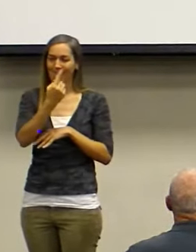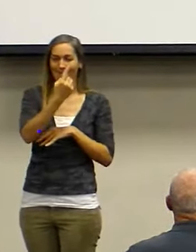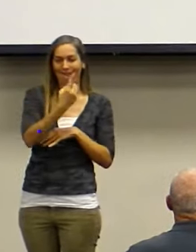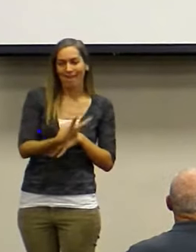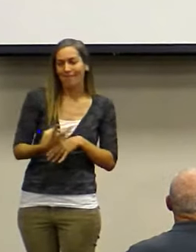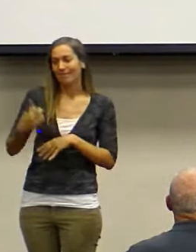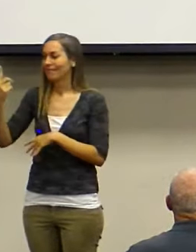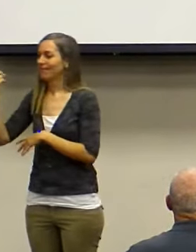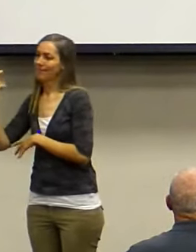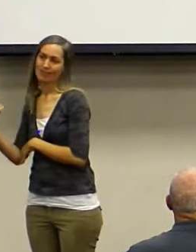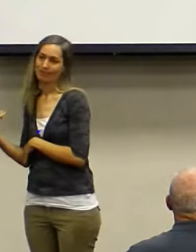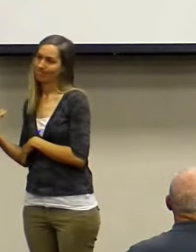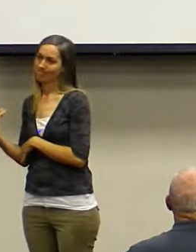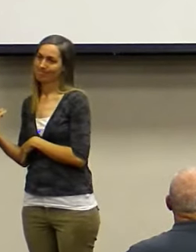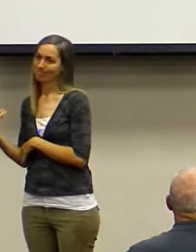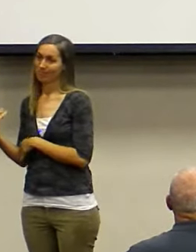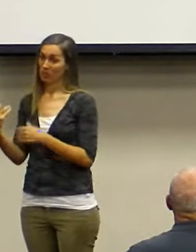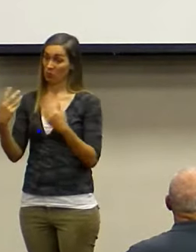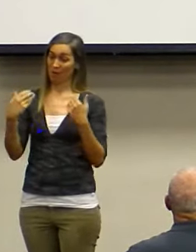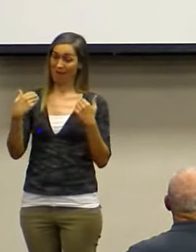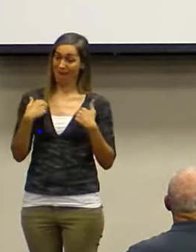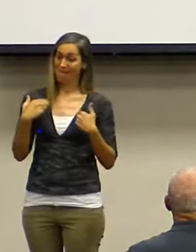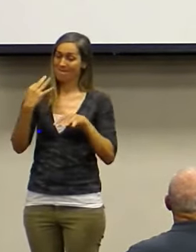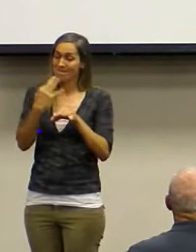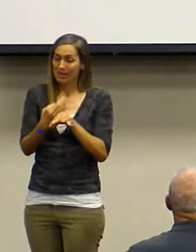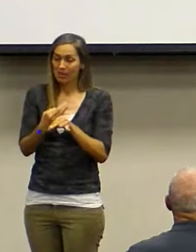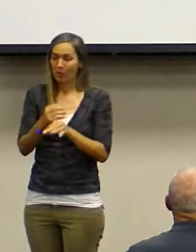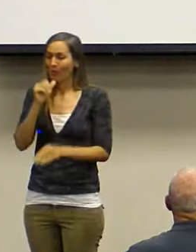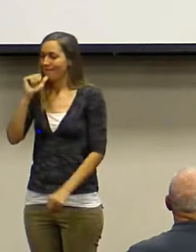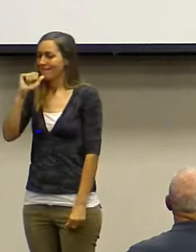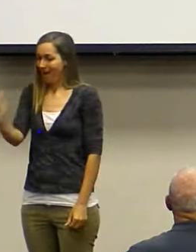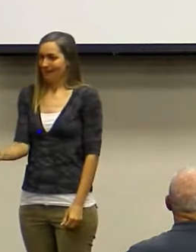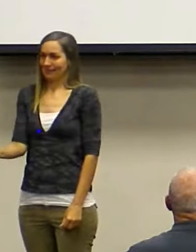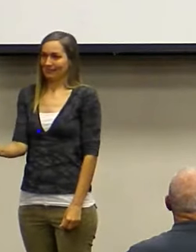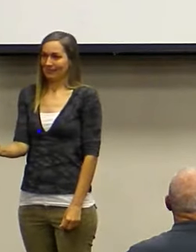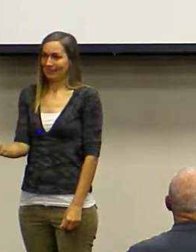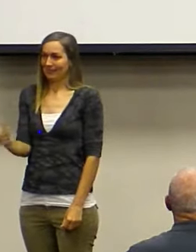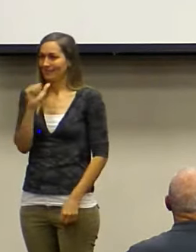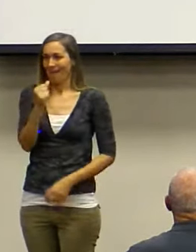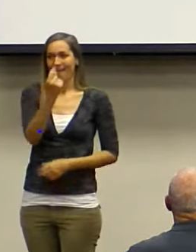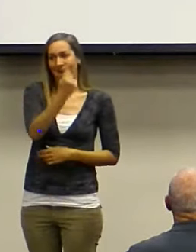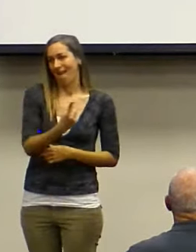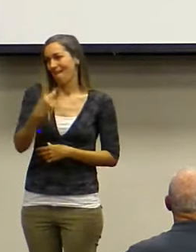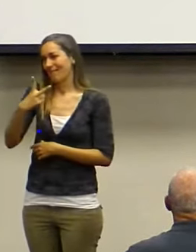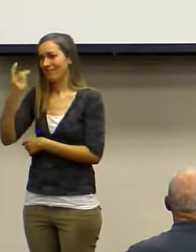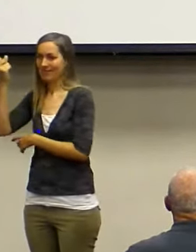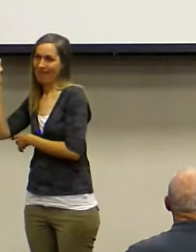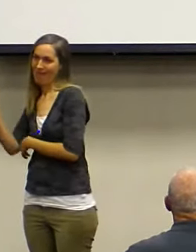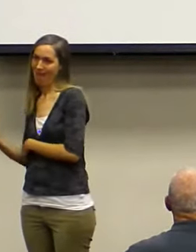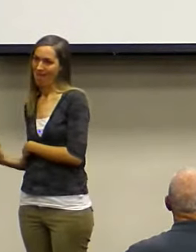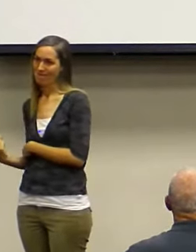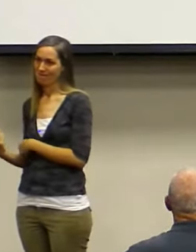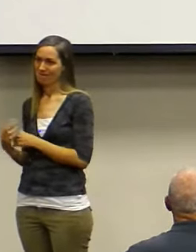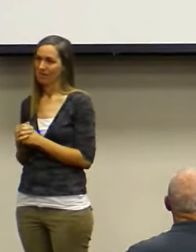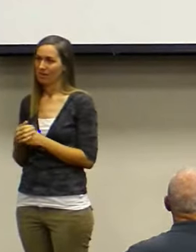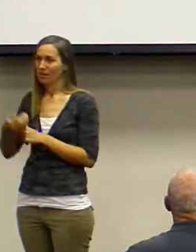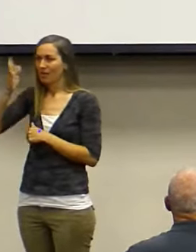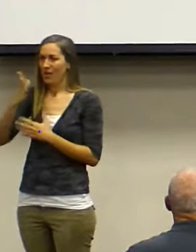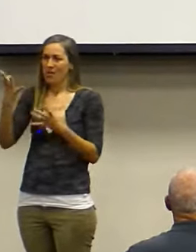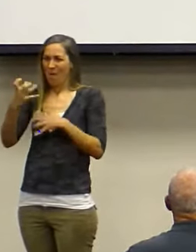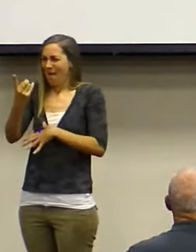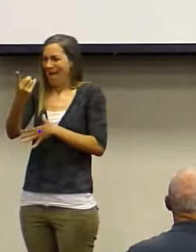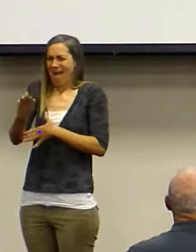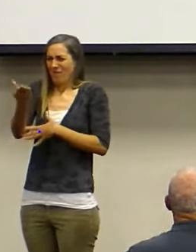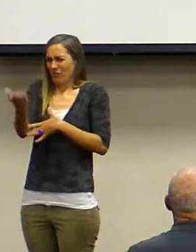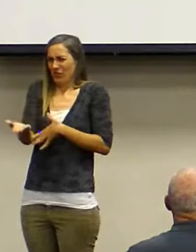half. Either you have faith or you don't. It's not half and half. You see, God don't want half of you.